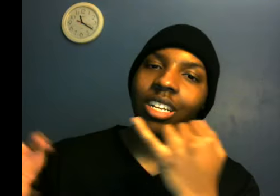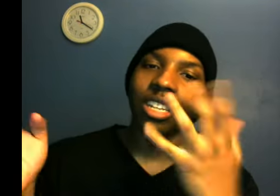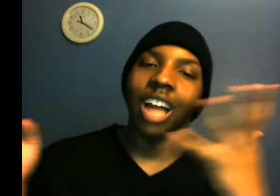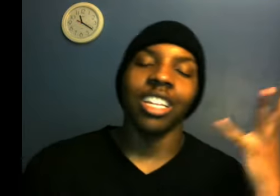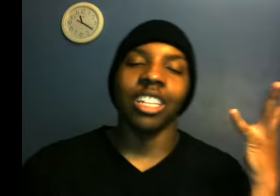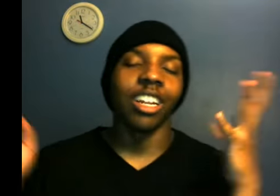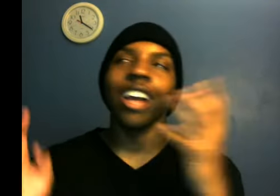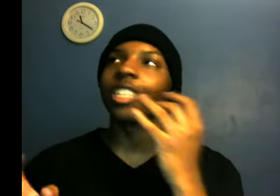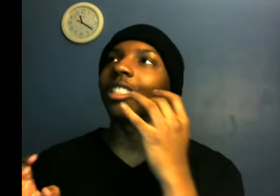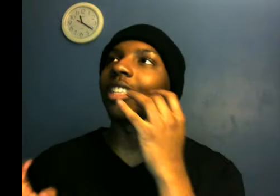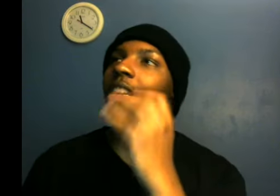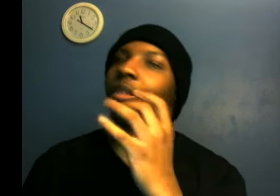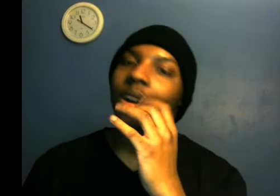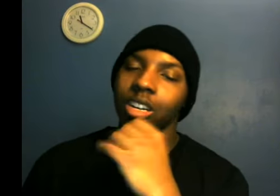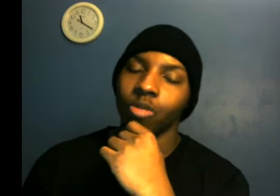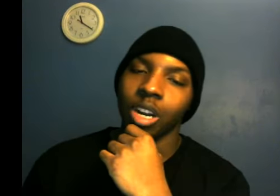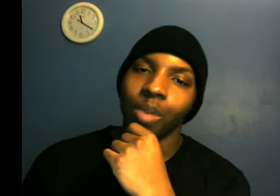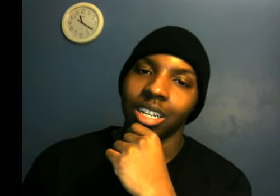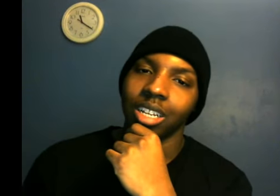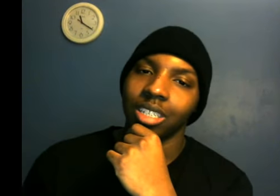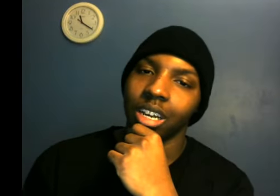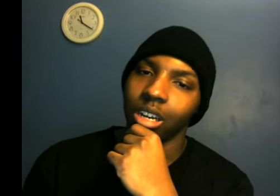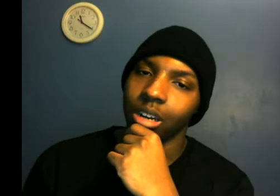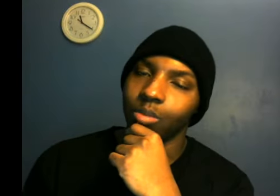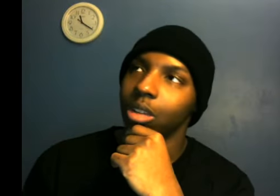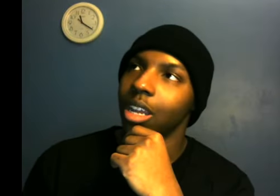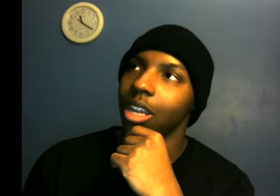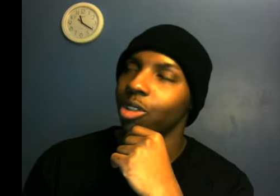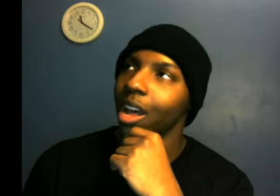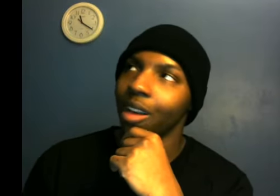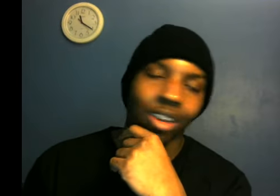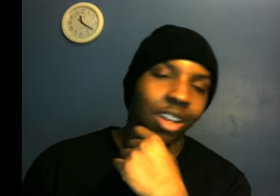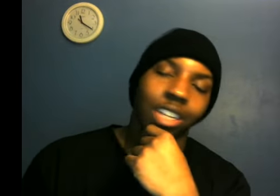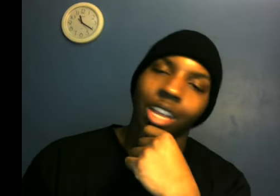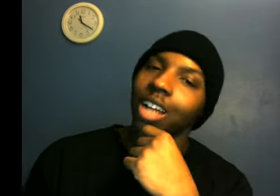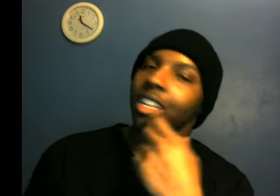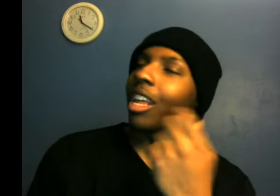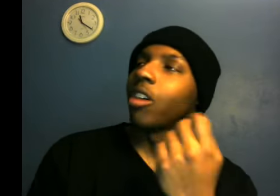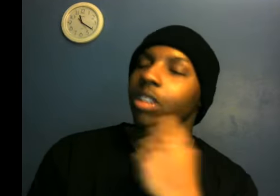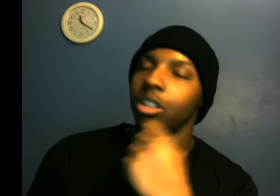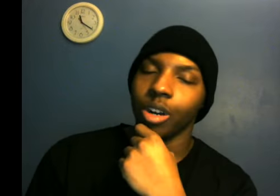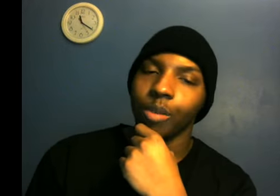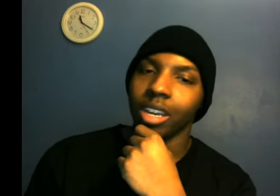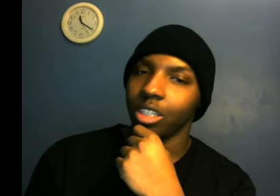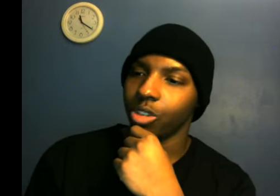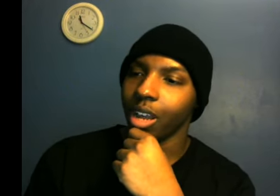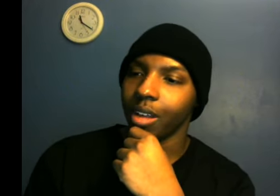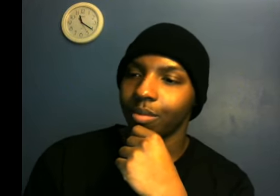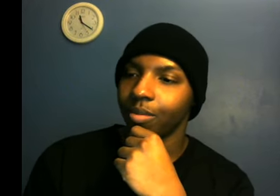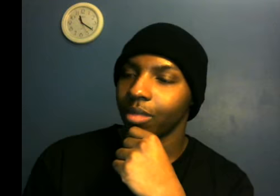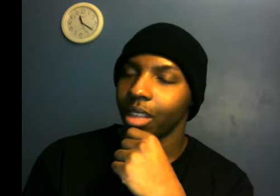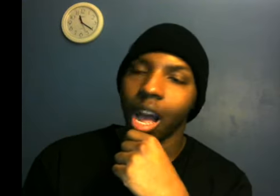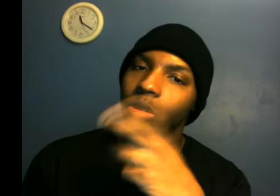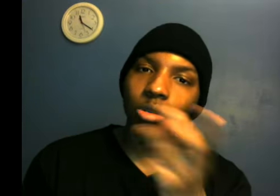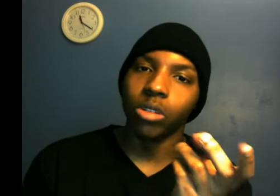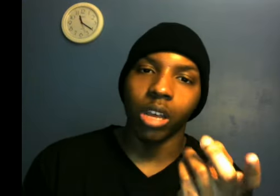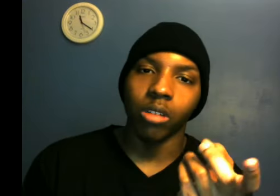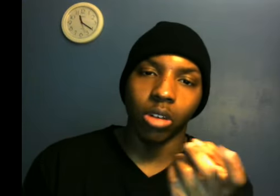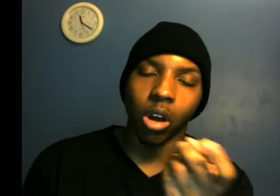I think the Lions are thinking about getting a running back in the draft. I think they're going to get a running back in the draft. I don't know who they're going to go